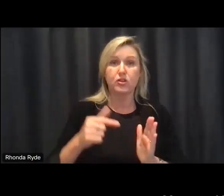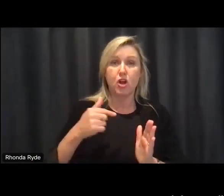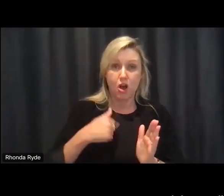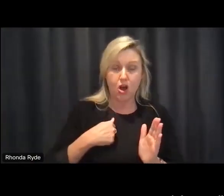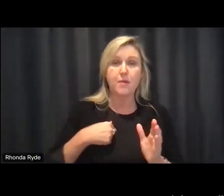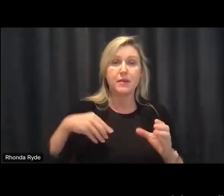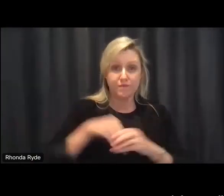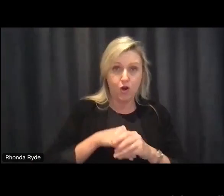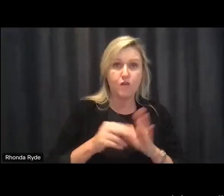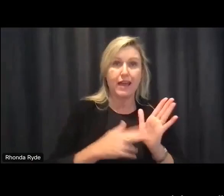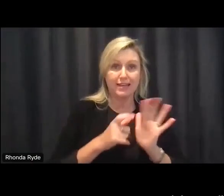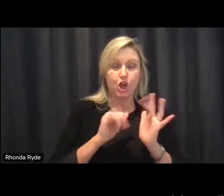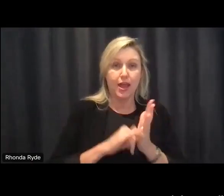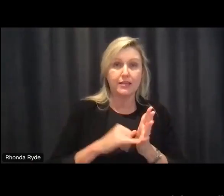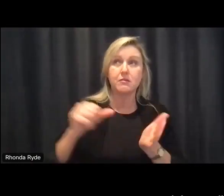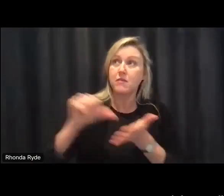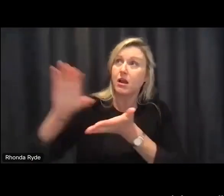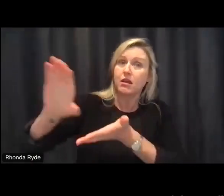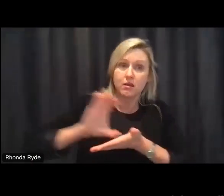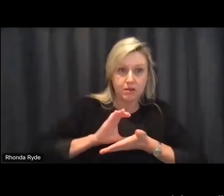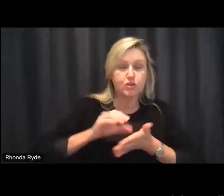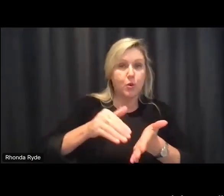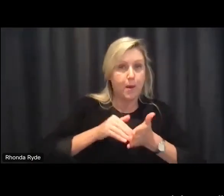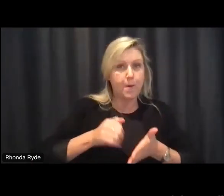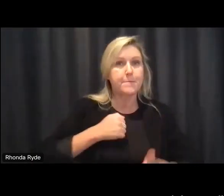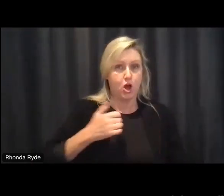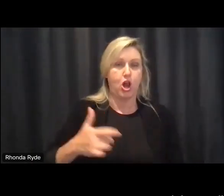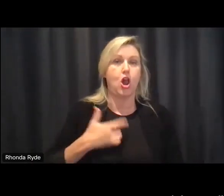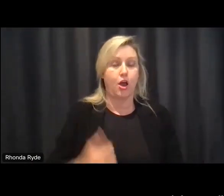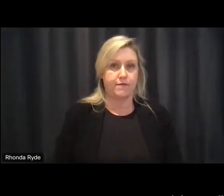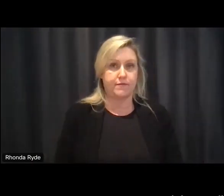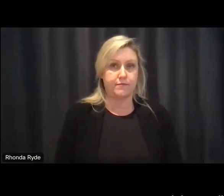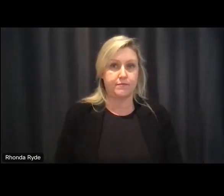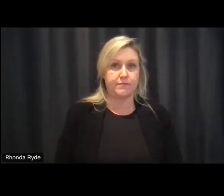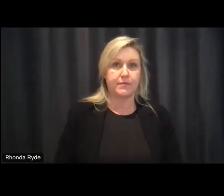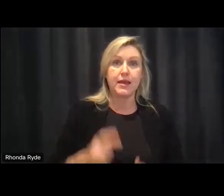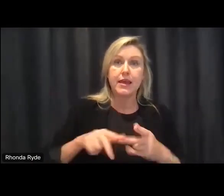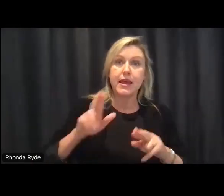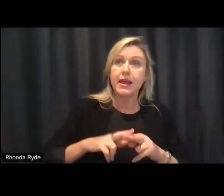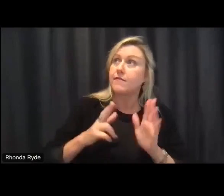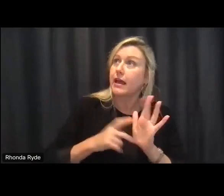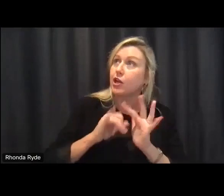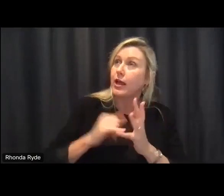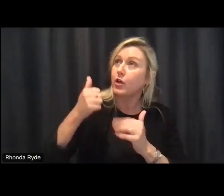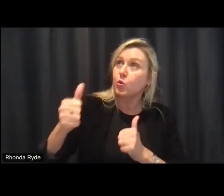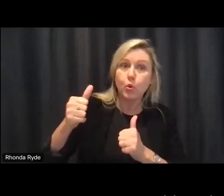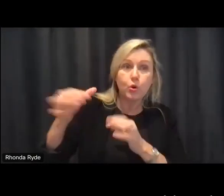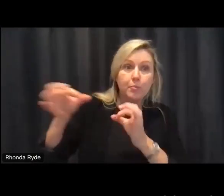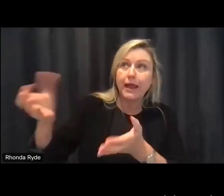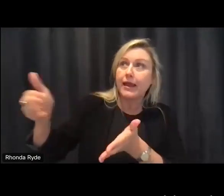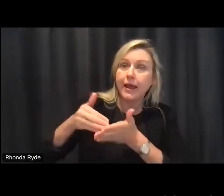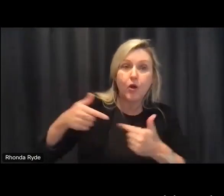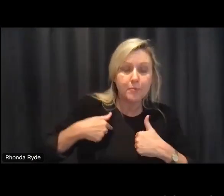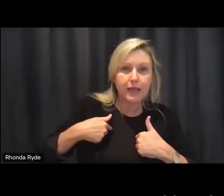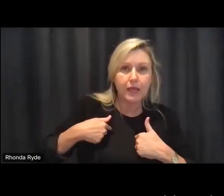the quality of my life depends on the quality of the national disability insurance scheme it has to